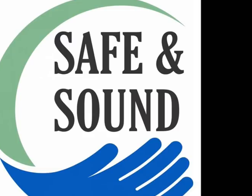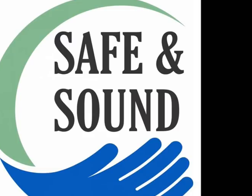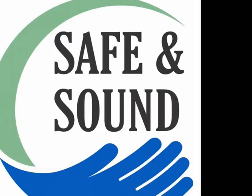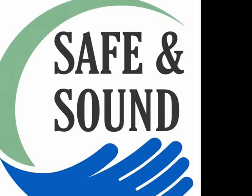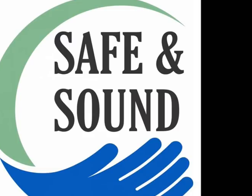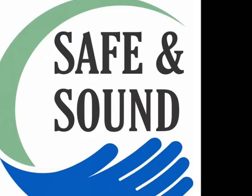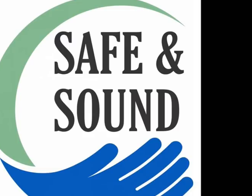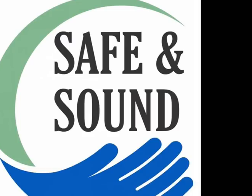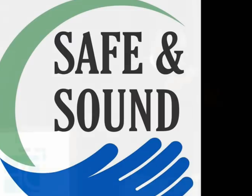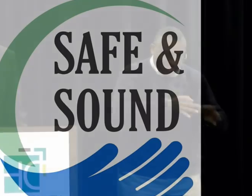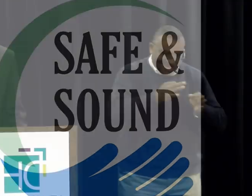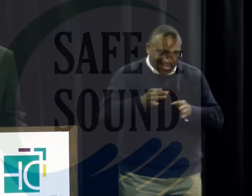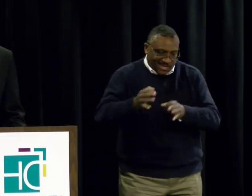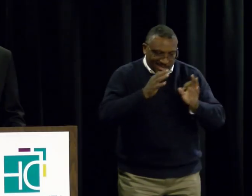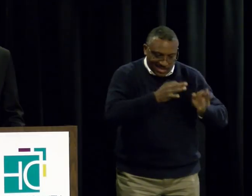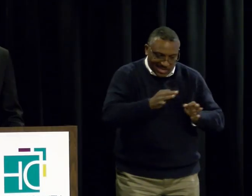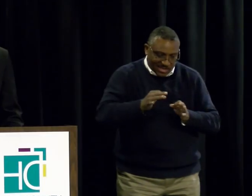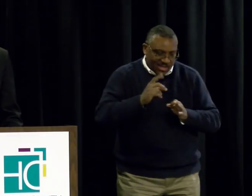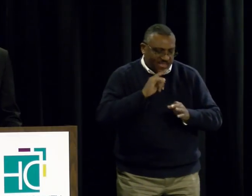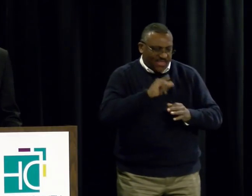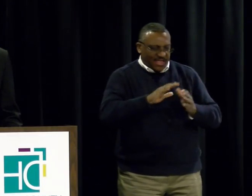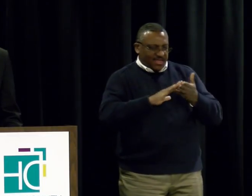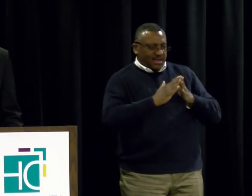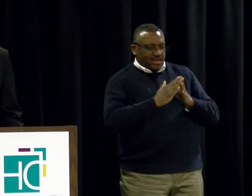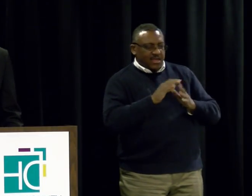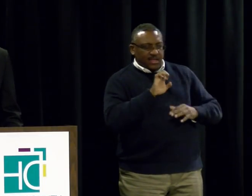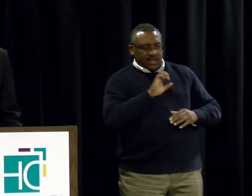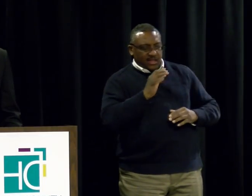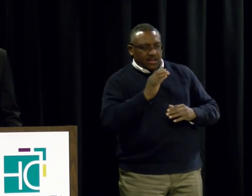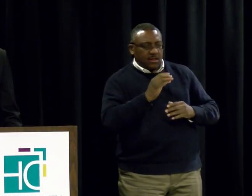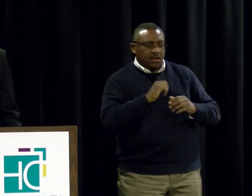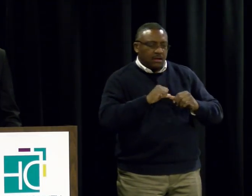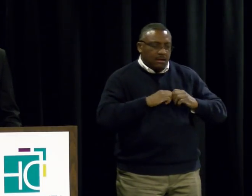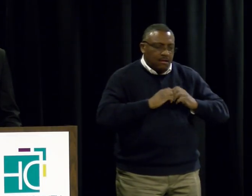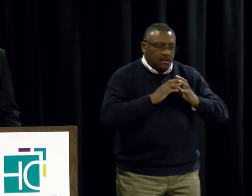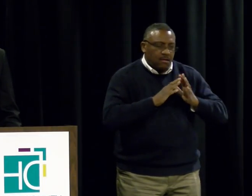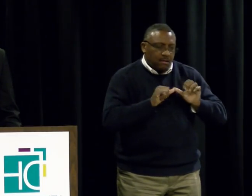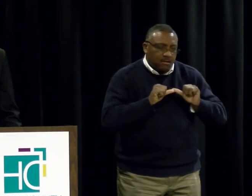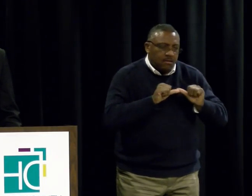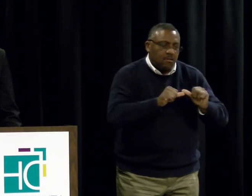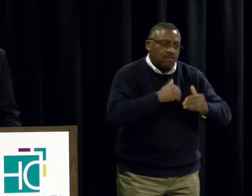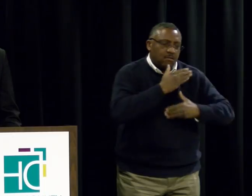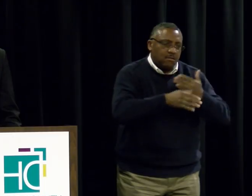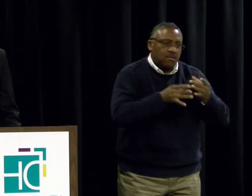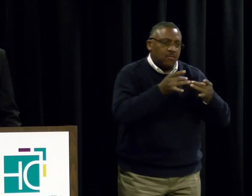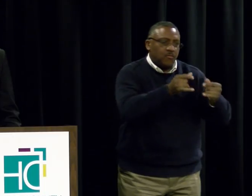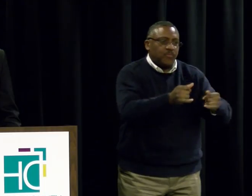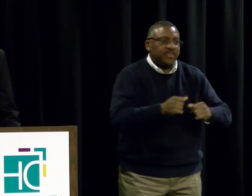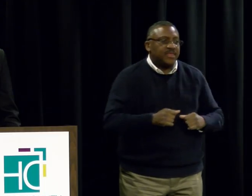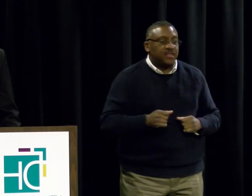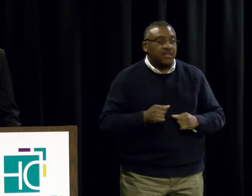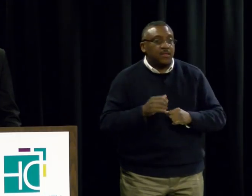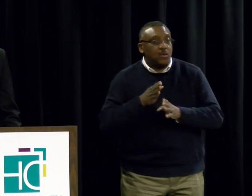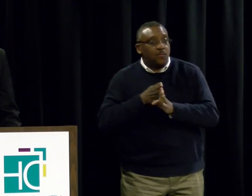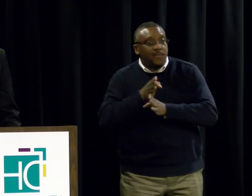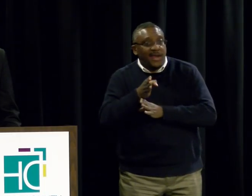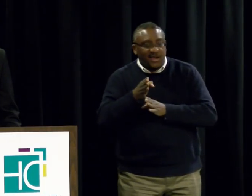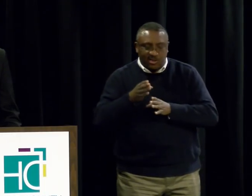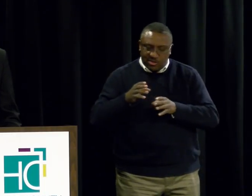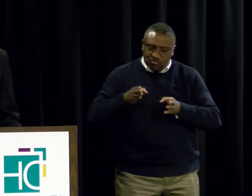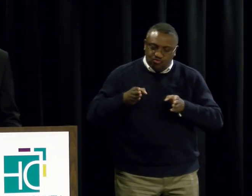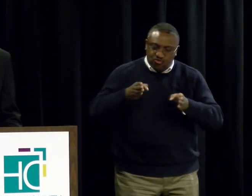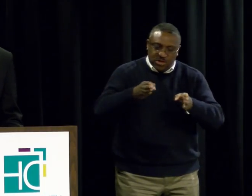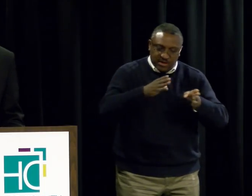decisions of Ellicott City's future. We're exploring opportunities for Main Street that make Ellicott City safer while